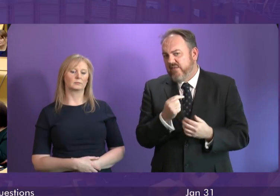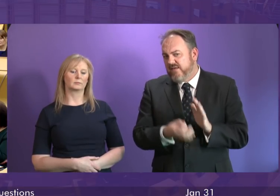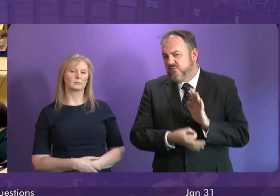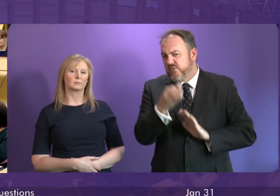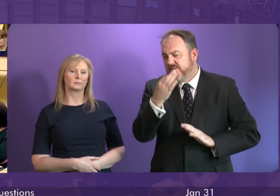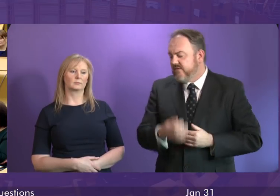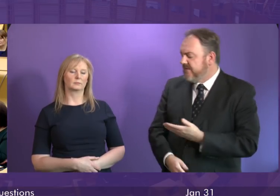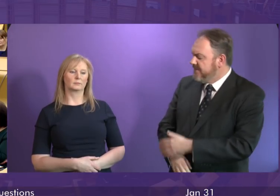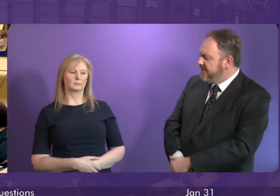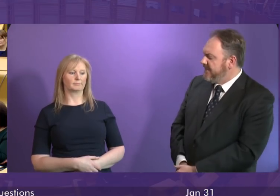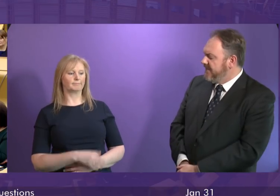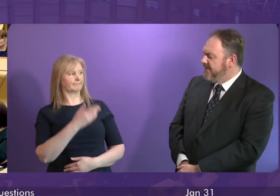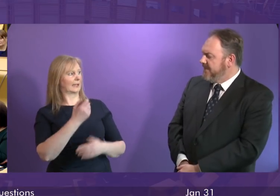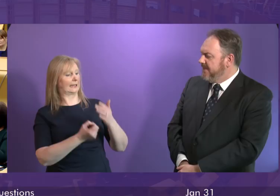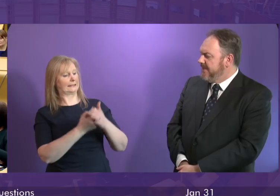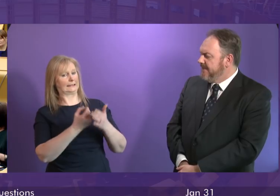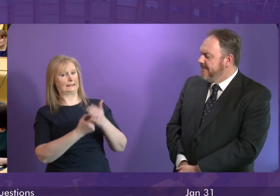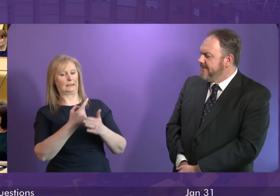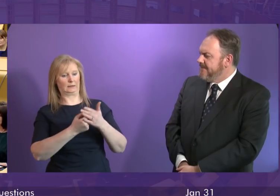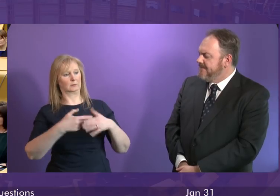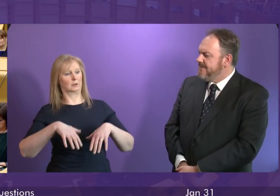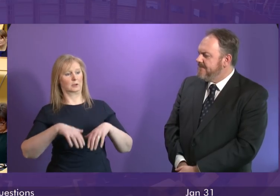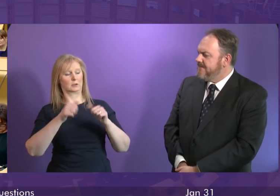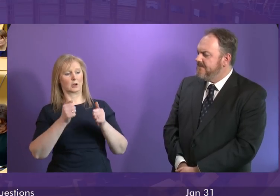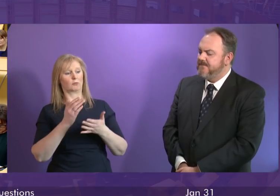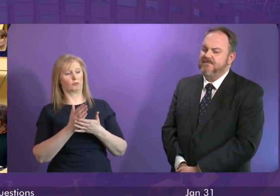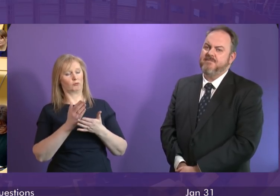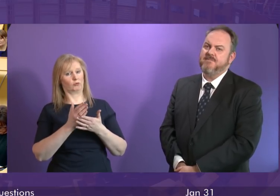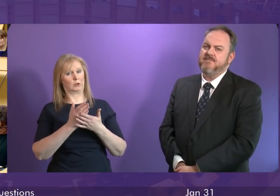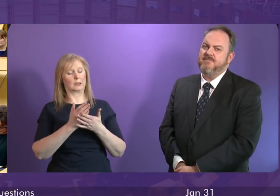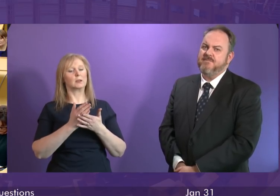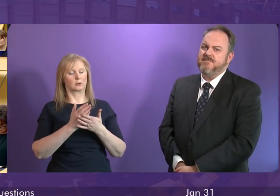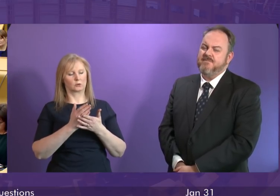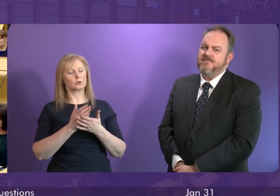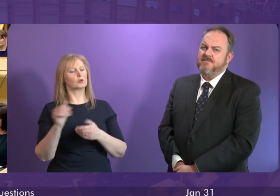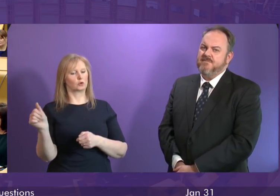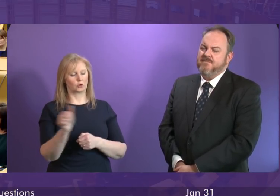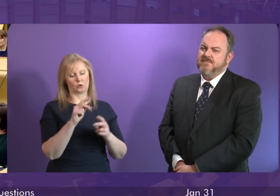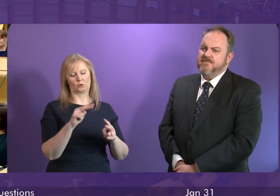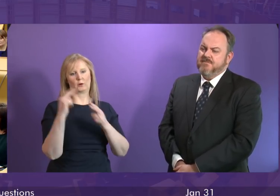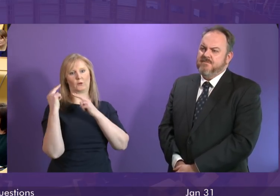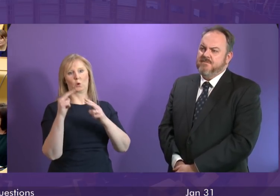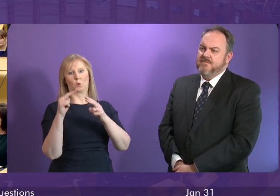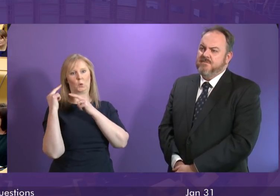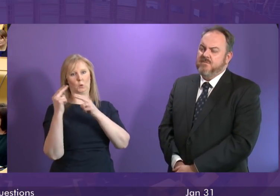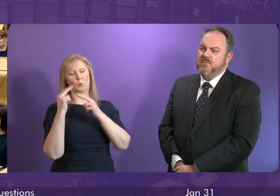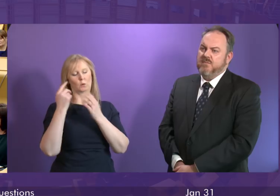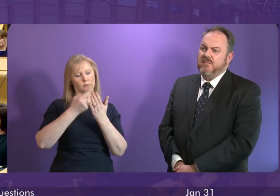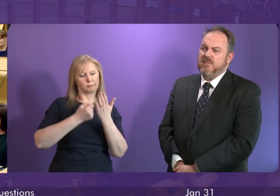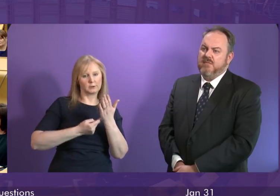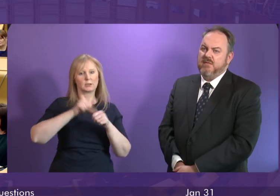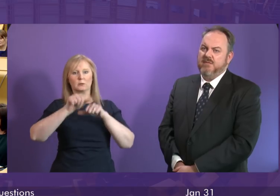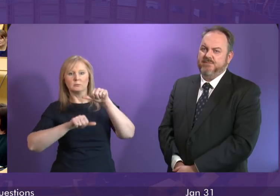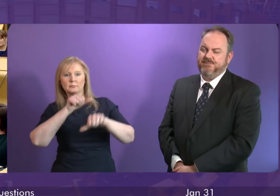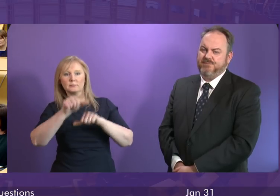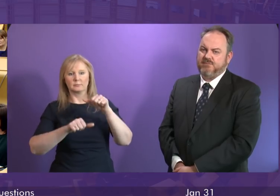Minister. Well, in light of these kind of incidents, my starting point would be that we should always review protocols and procedures and